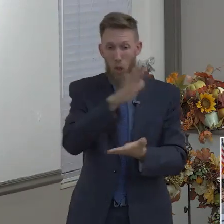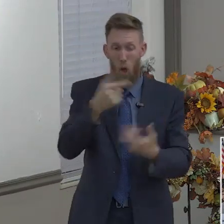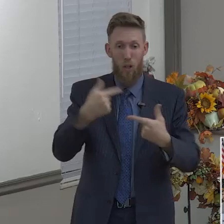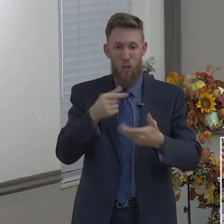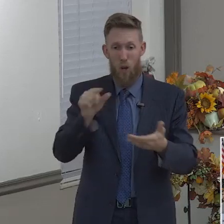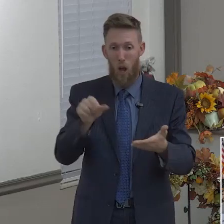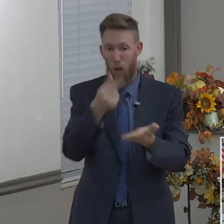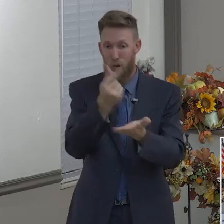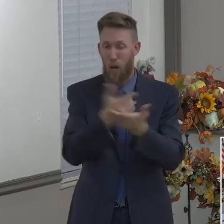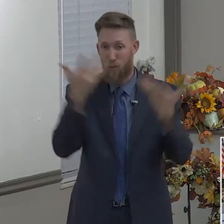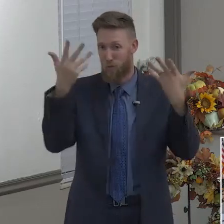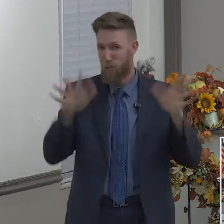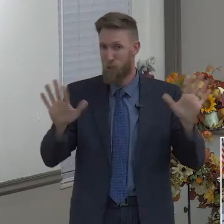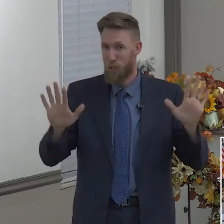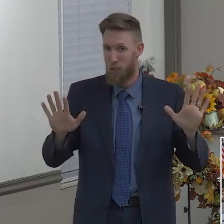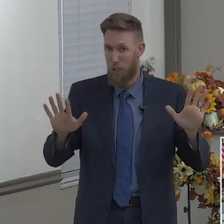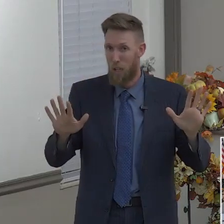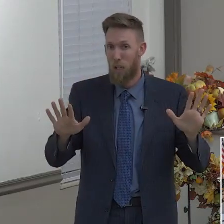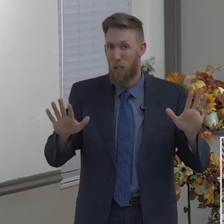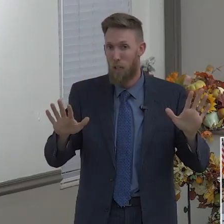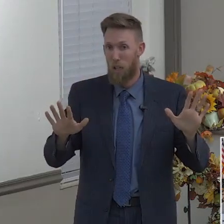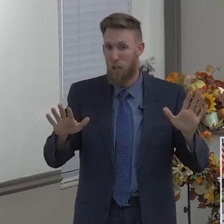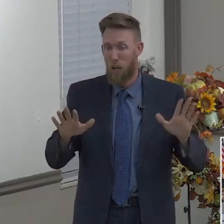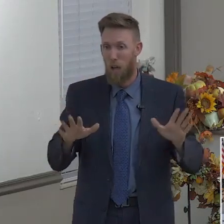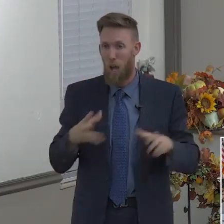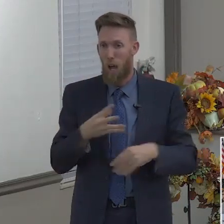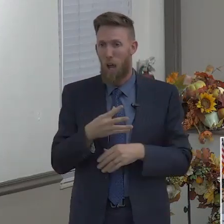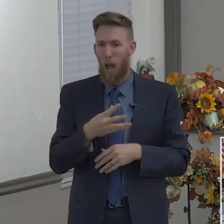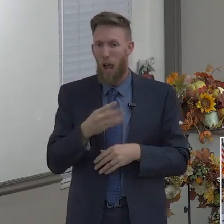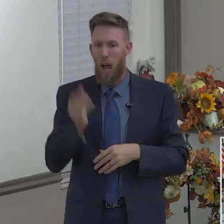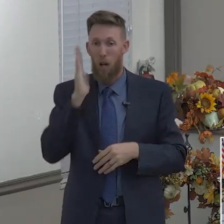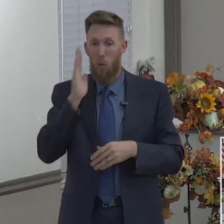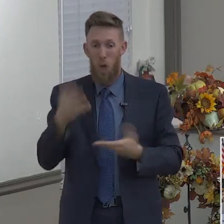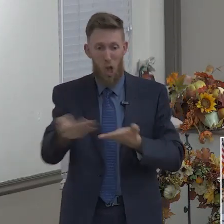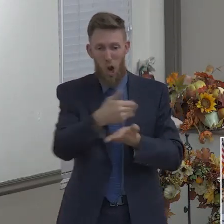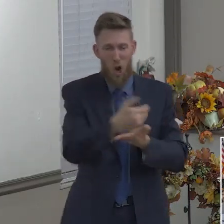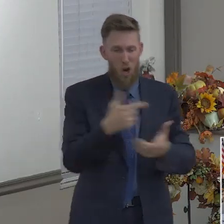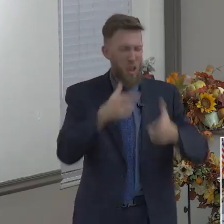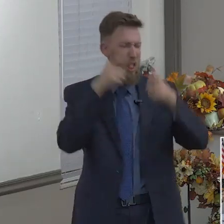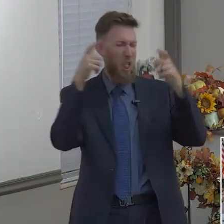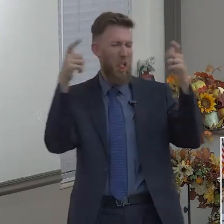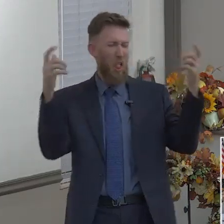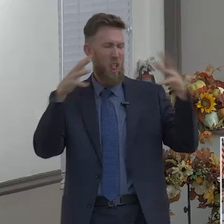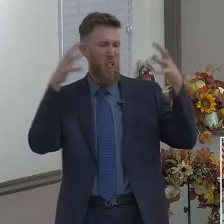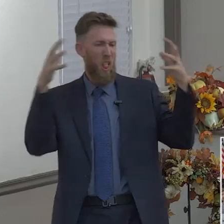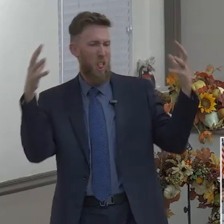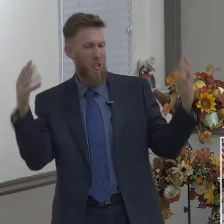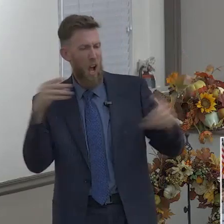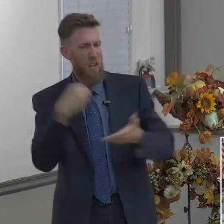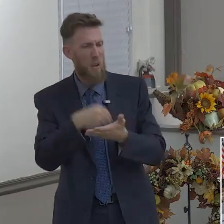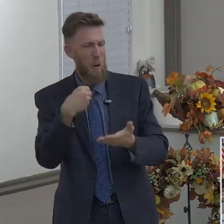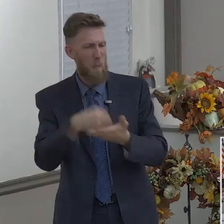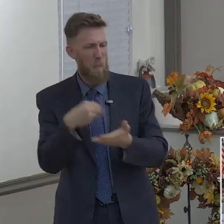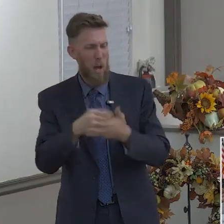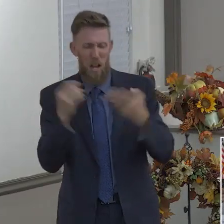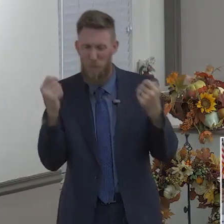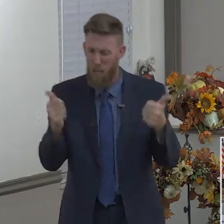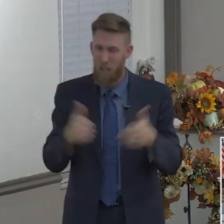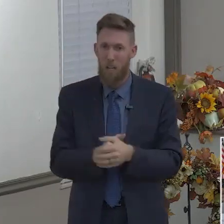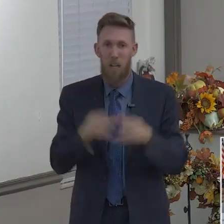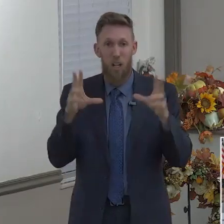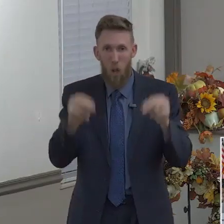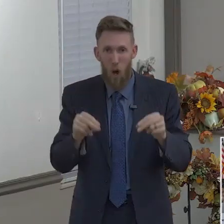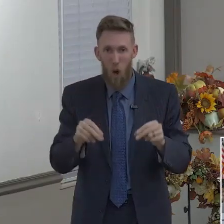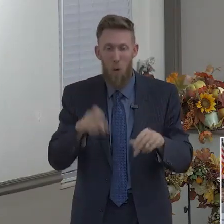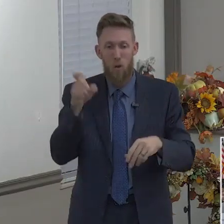making good money, but they didn't start out there. They started out small. They started out working hard. Patience. God says, for ye have